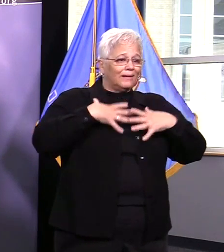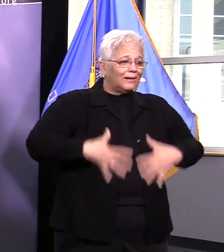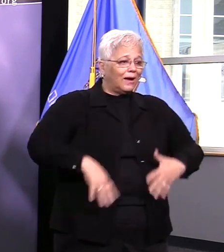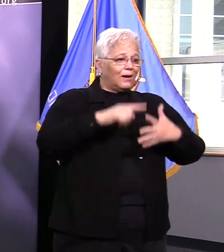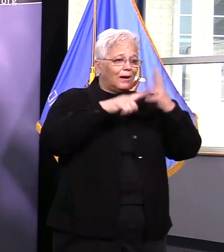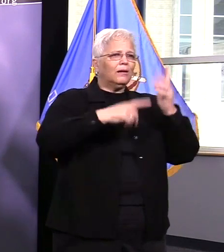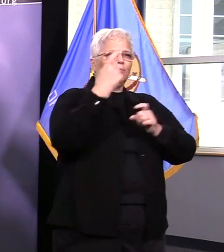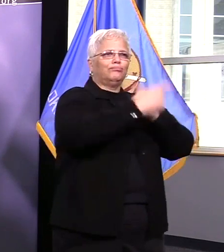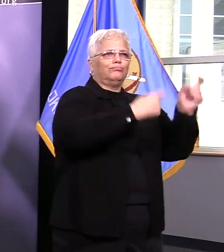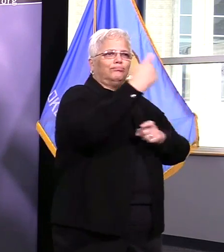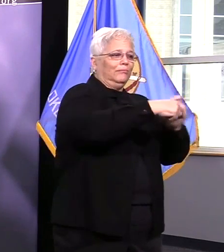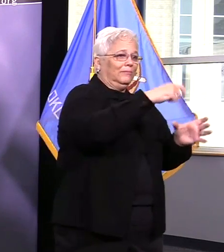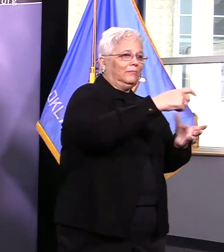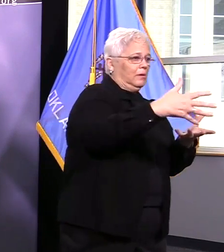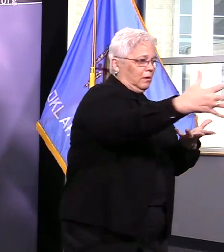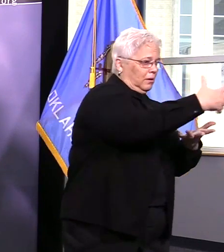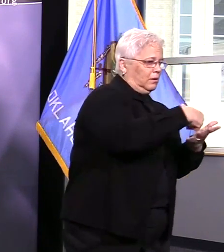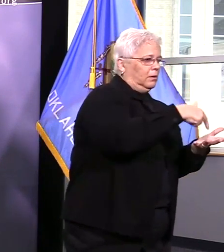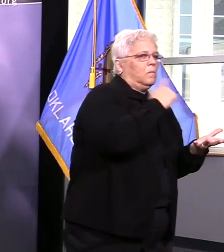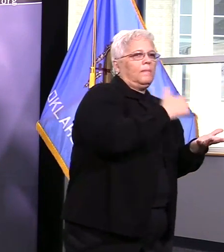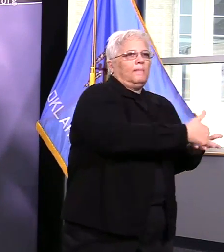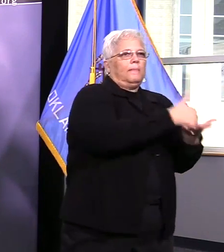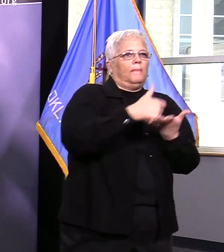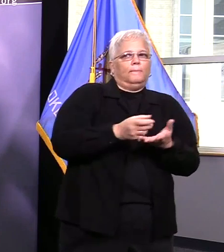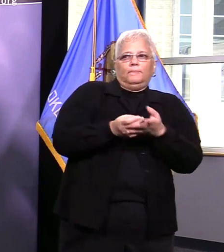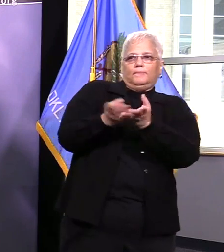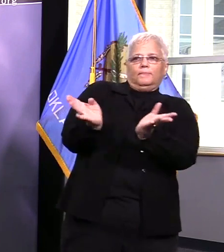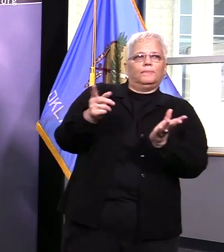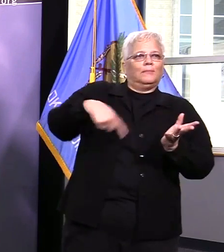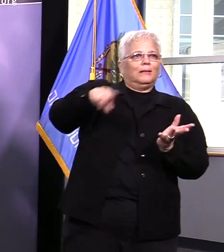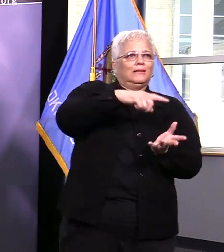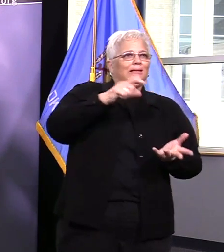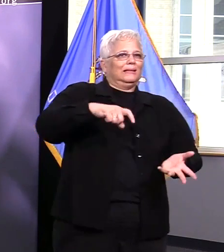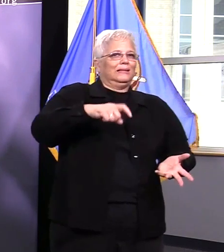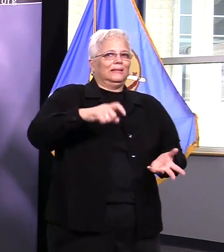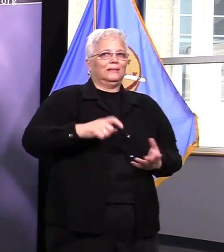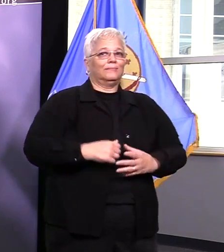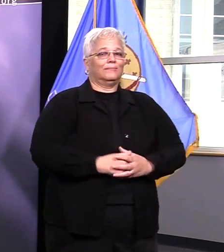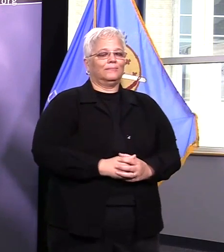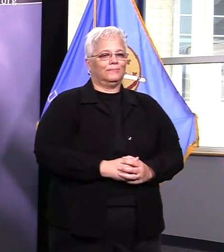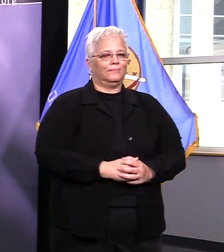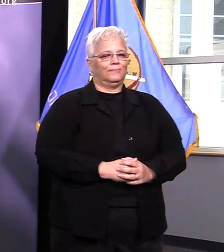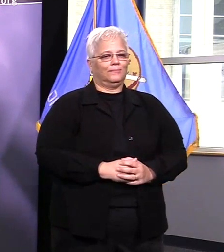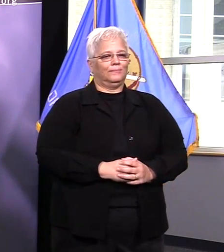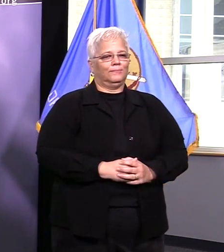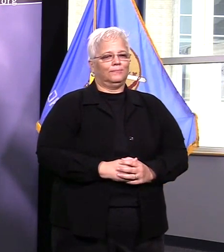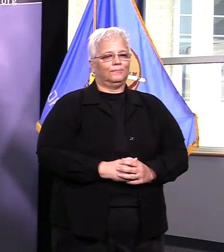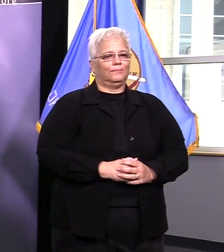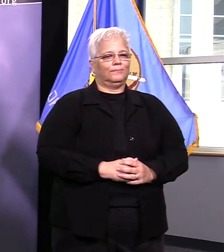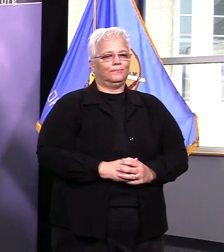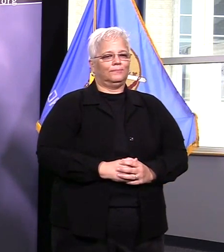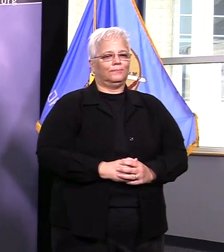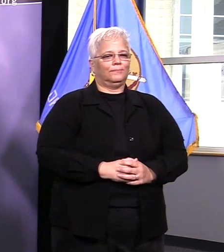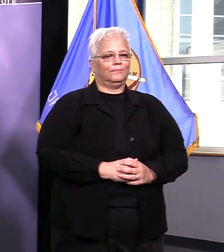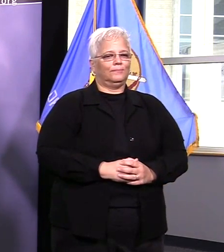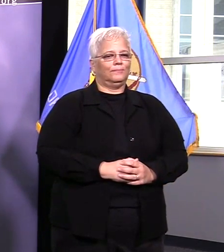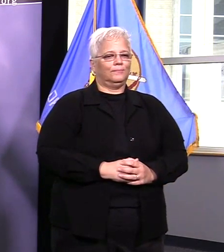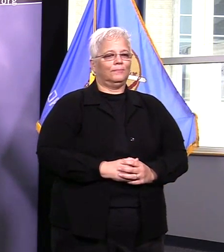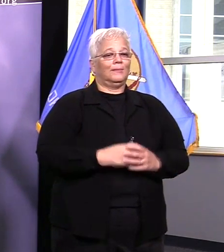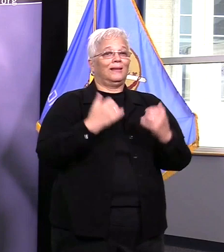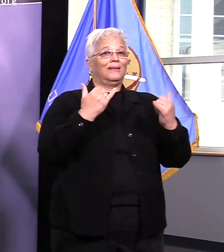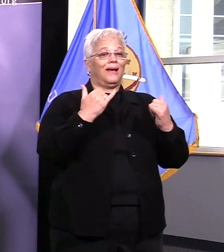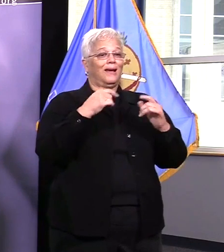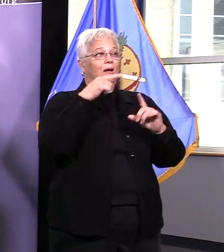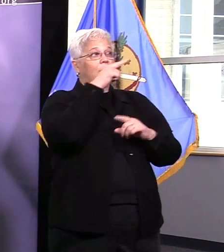ensure that there's a seamless amount of effort put forth between state and federal partners and we're providing the most effective response possible